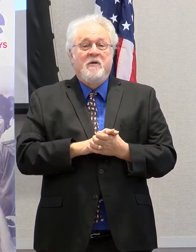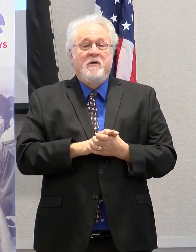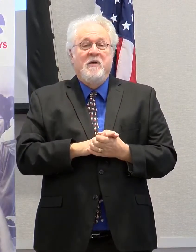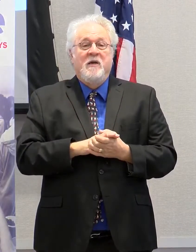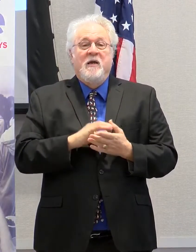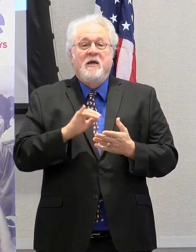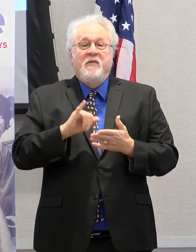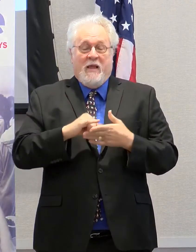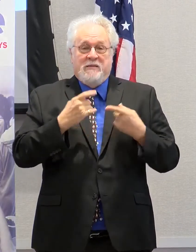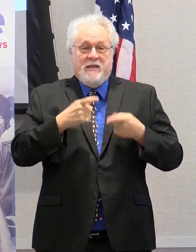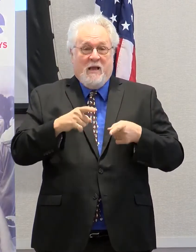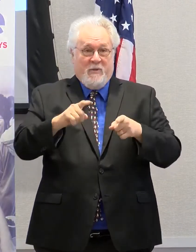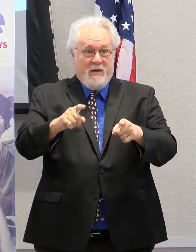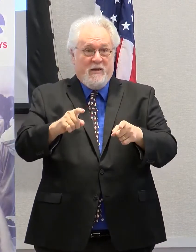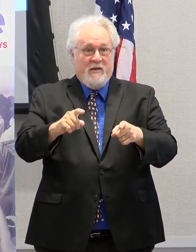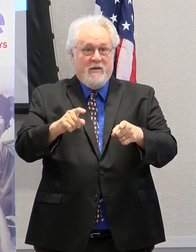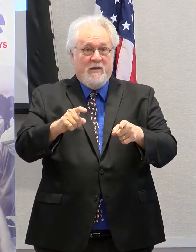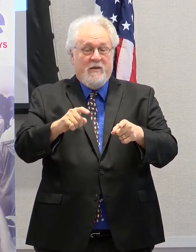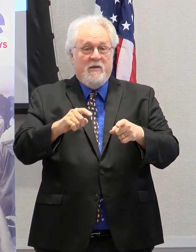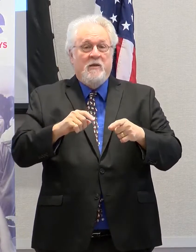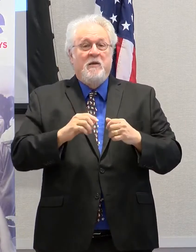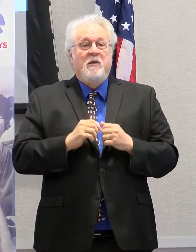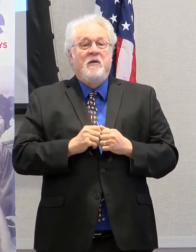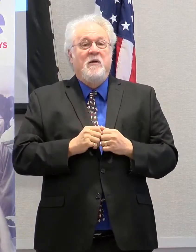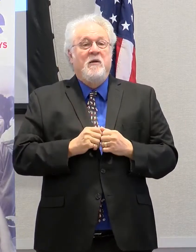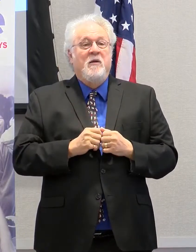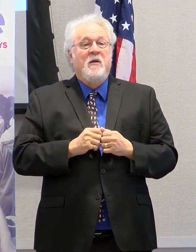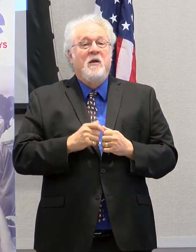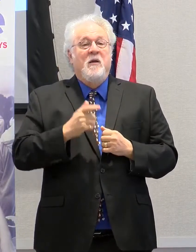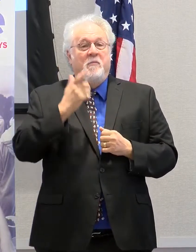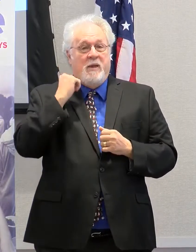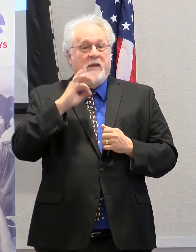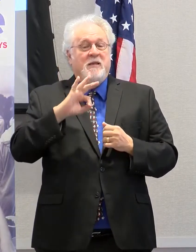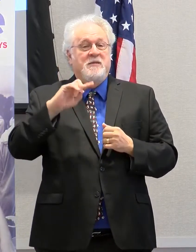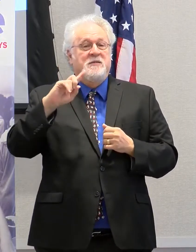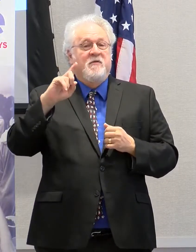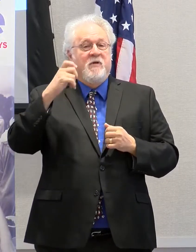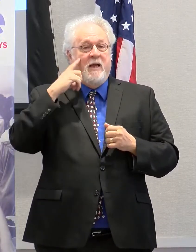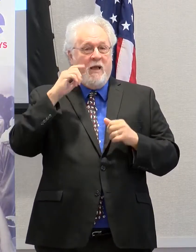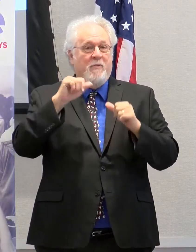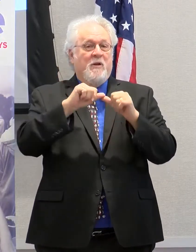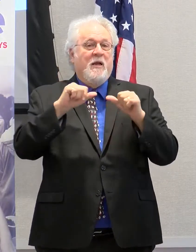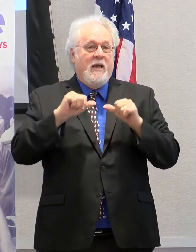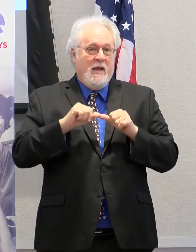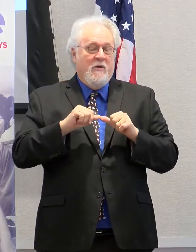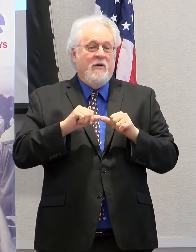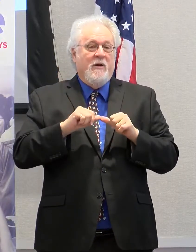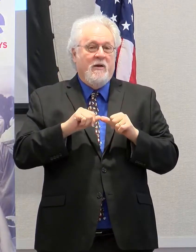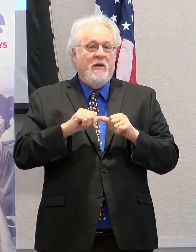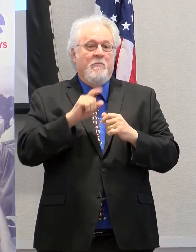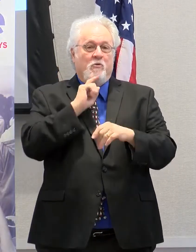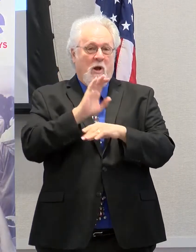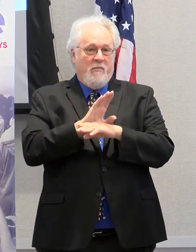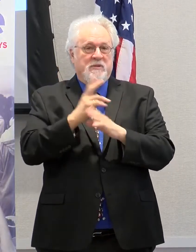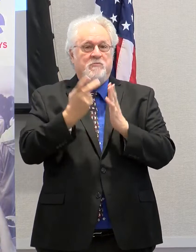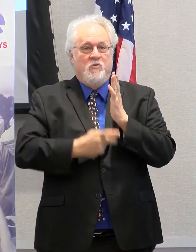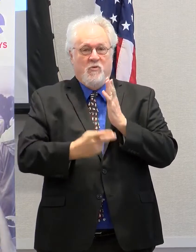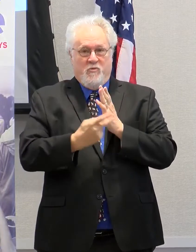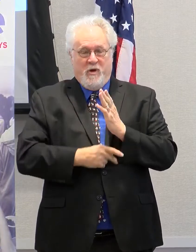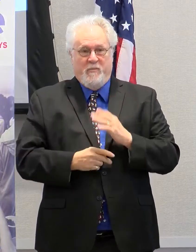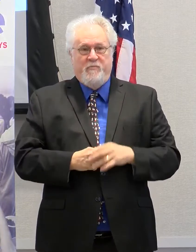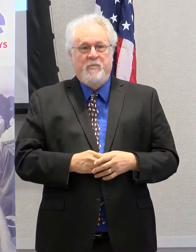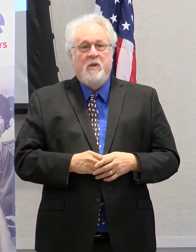ongoing as a result of participating in the Capital Area Promise.